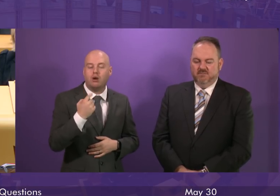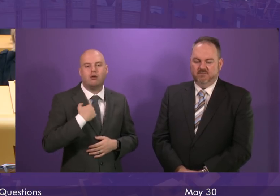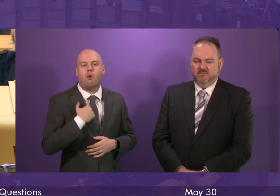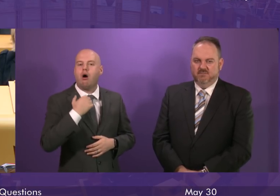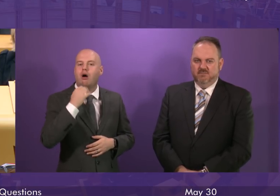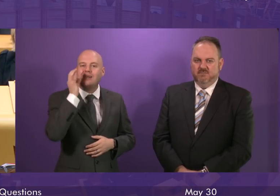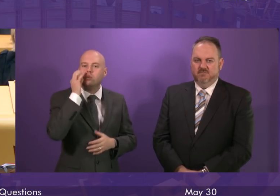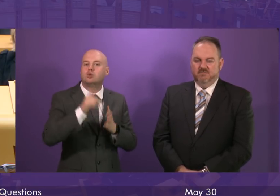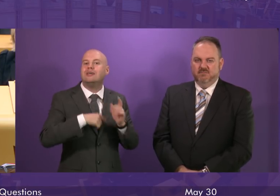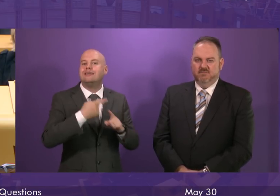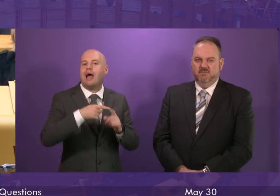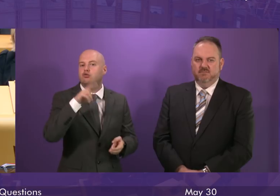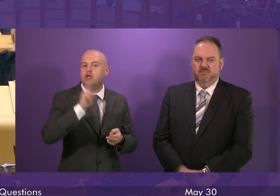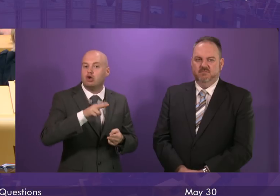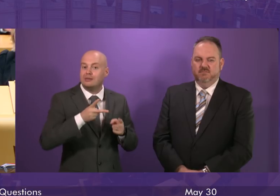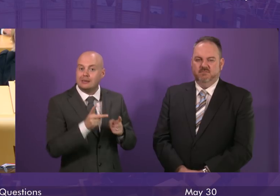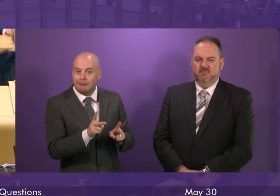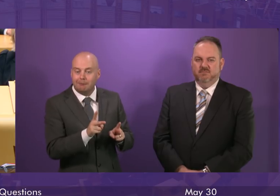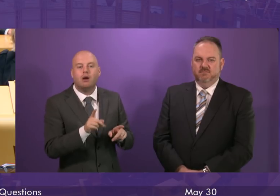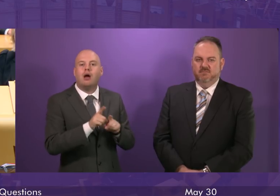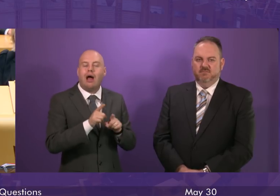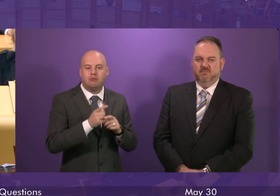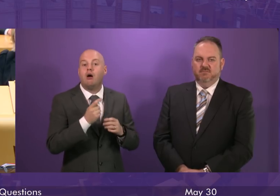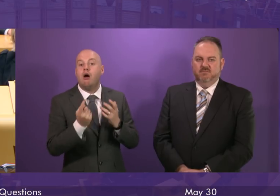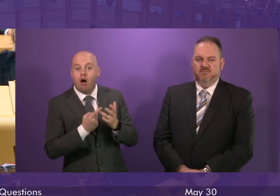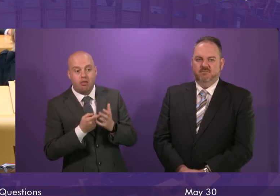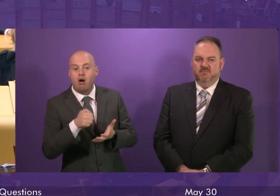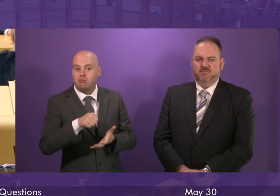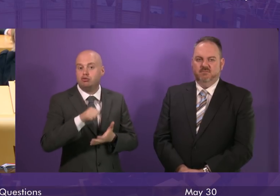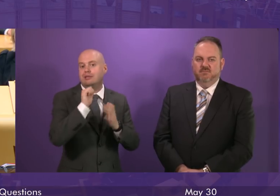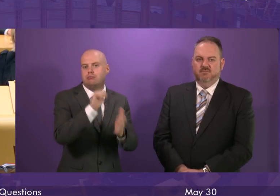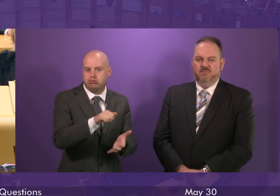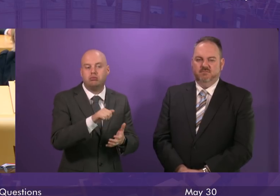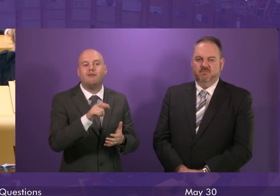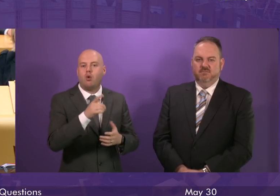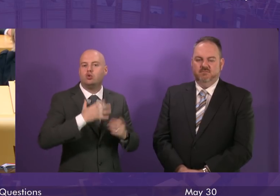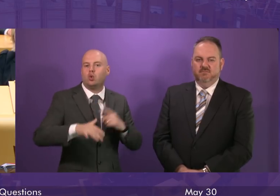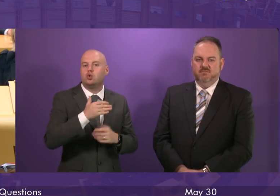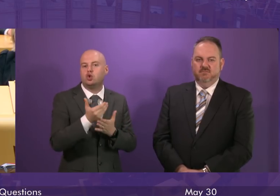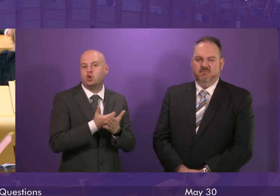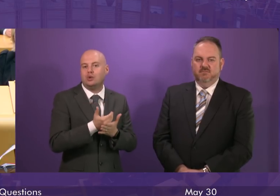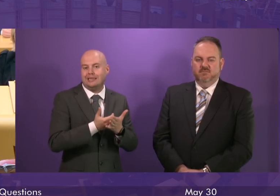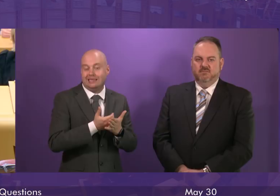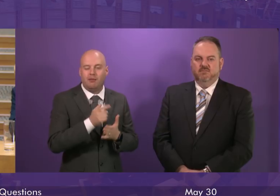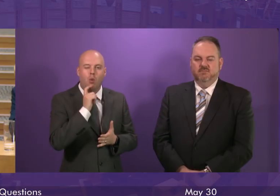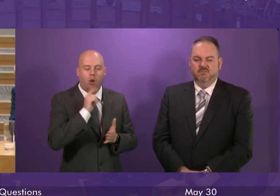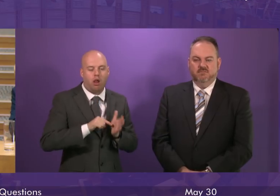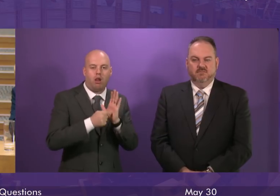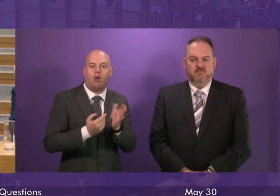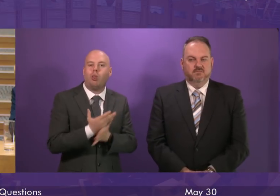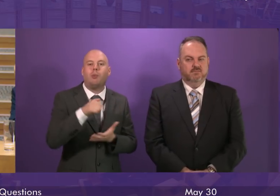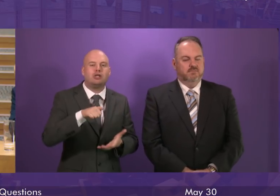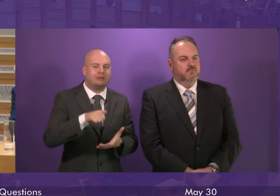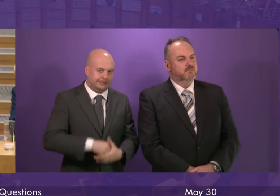£435 million in direct assistance through social security measures as was set out at the budget. Elaine Smith.